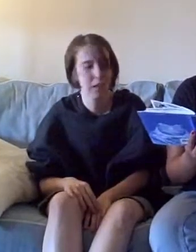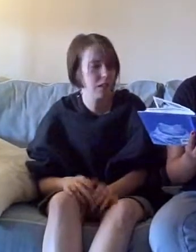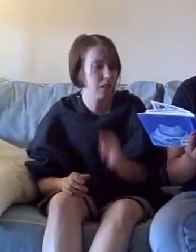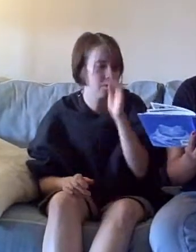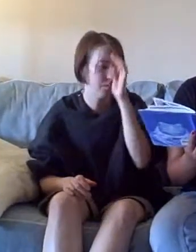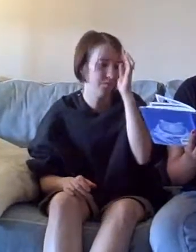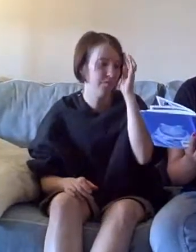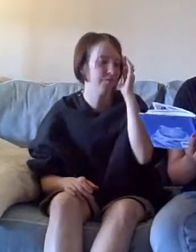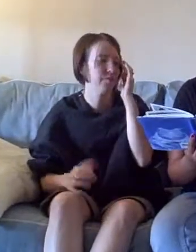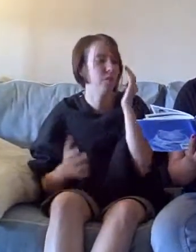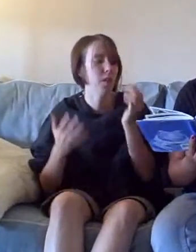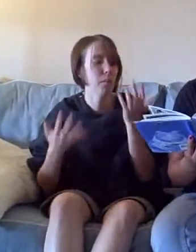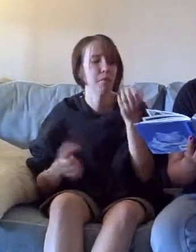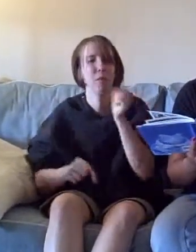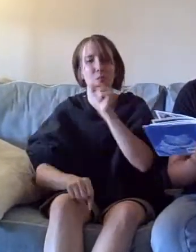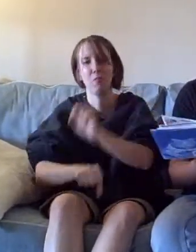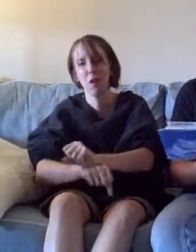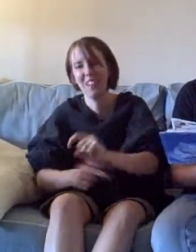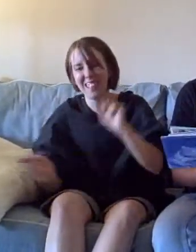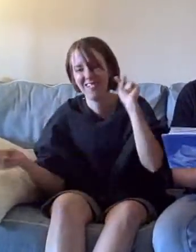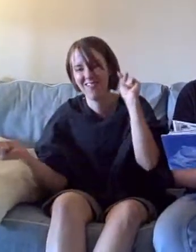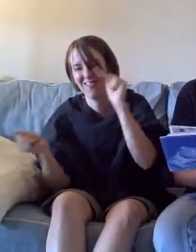Maybe work is a pain in the butt.